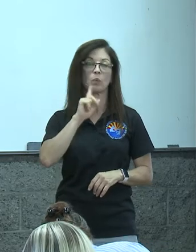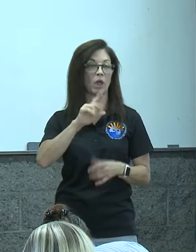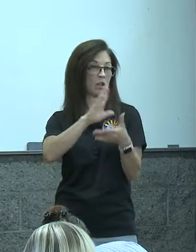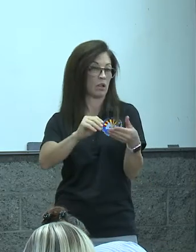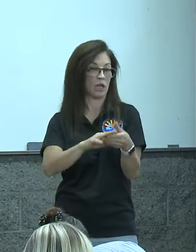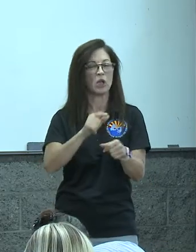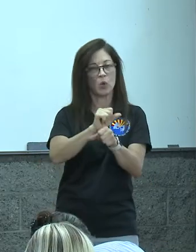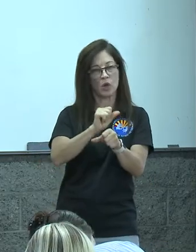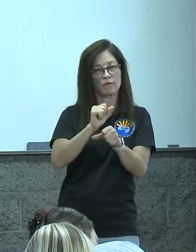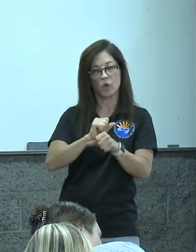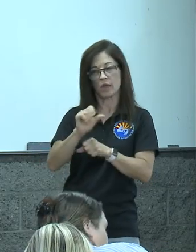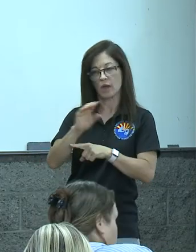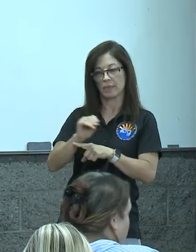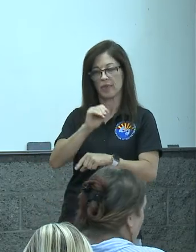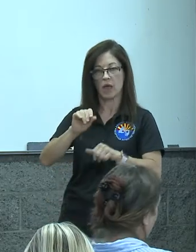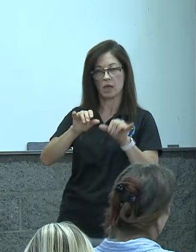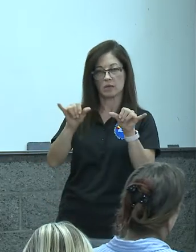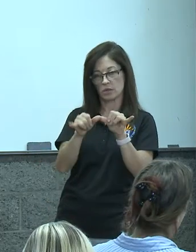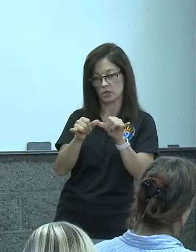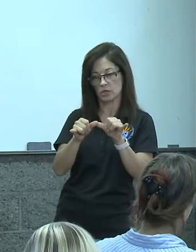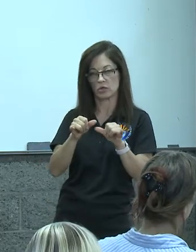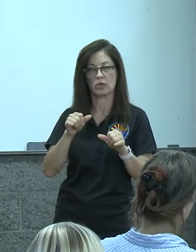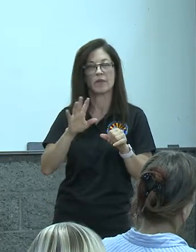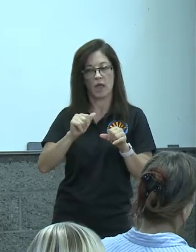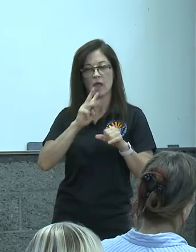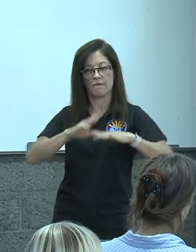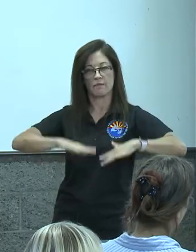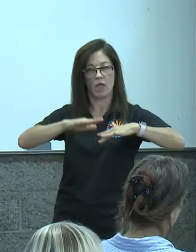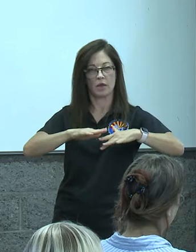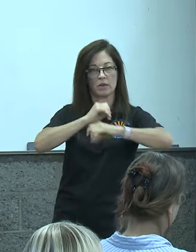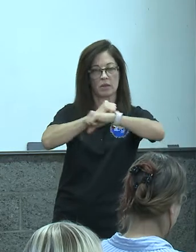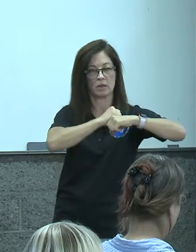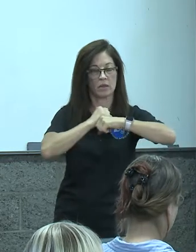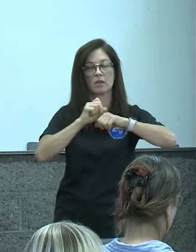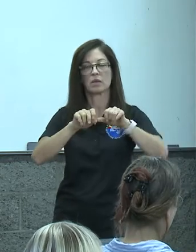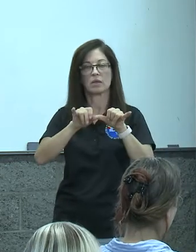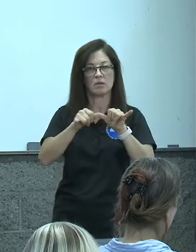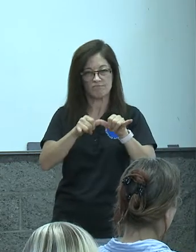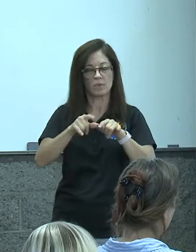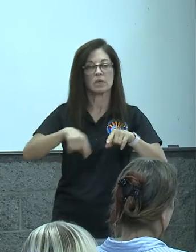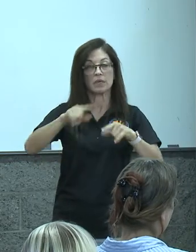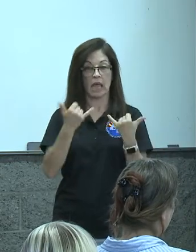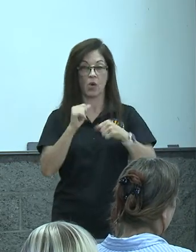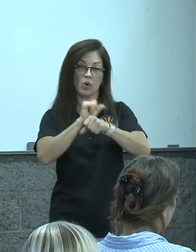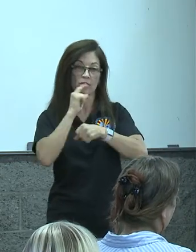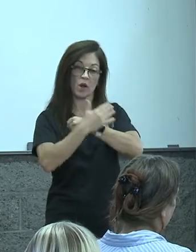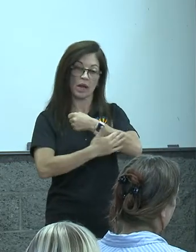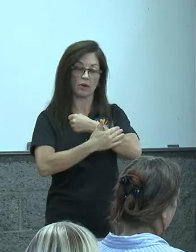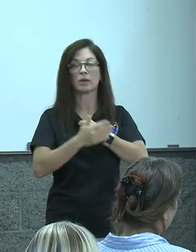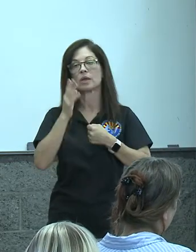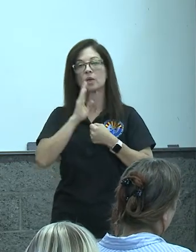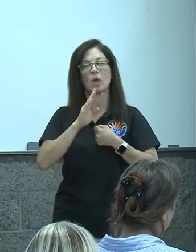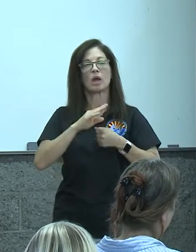engineered the project the the flood mitigation measures he now works for the county he's going to go into a